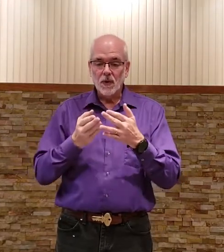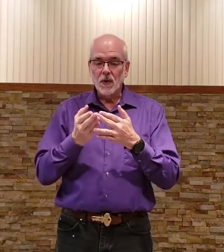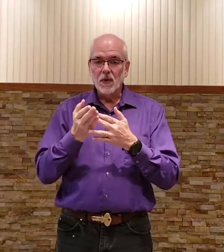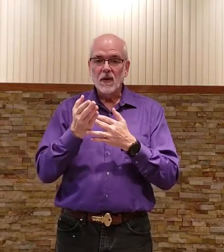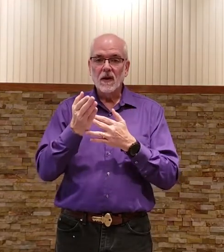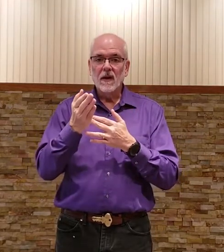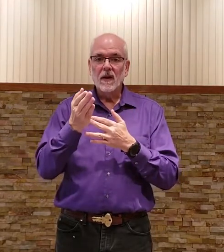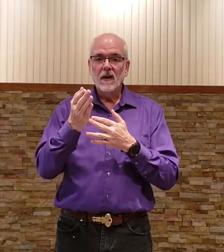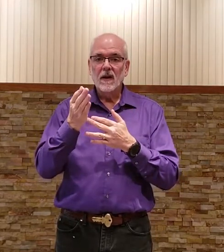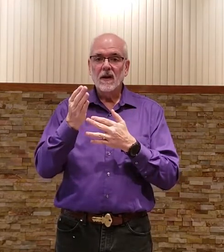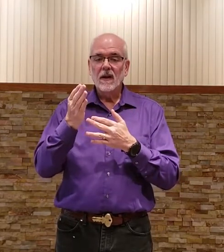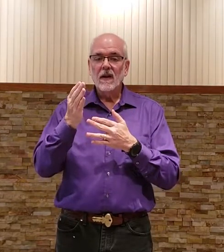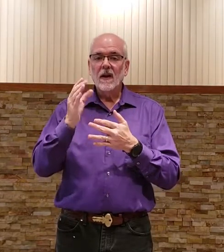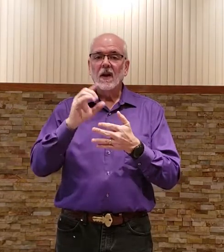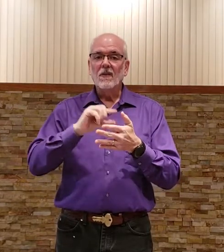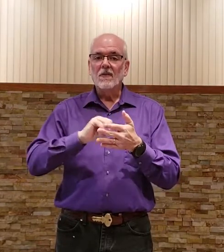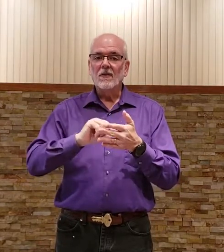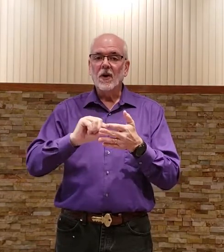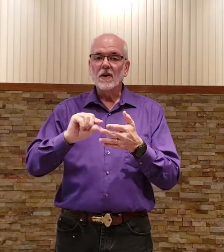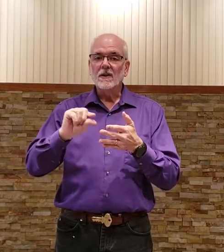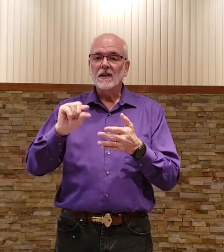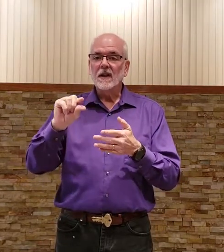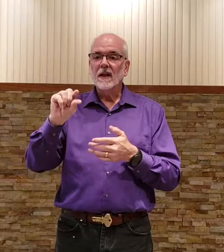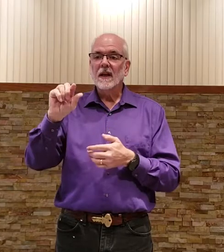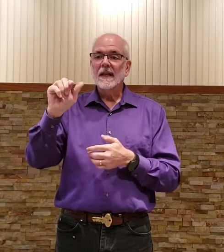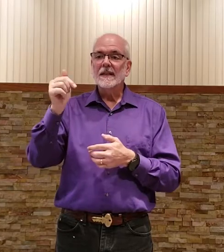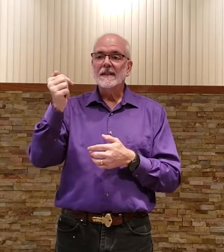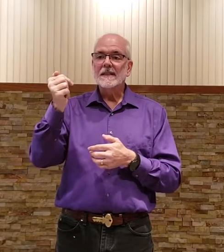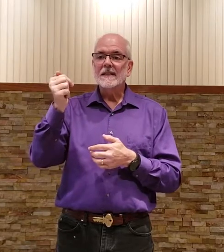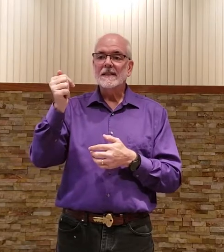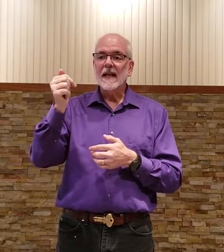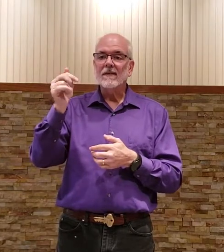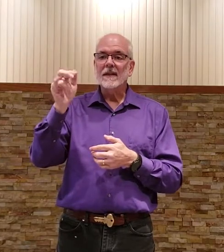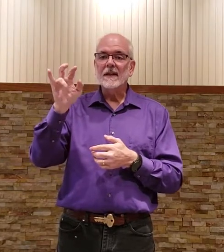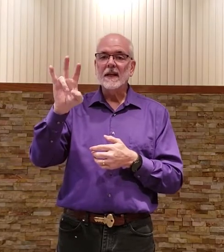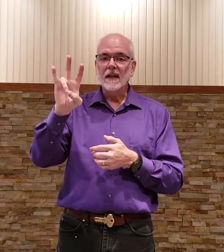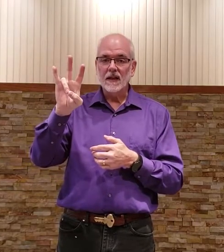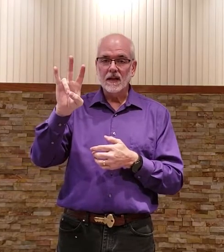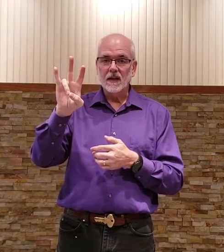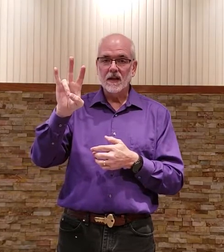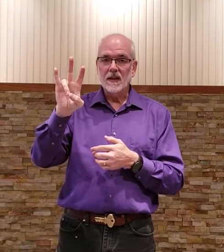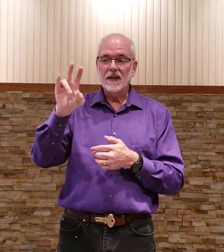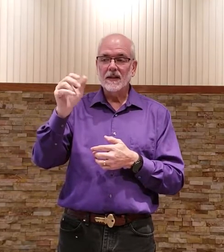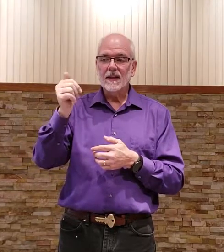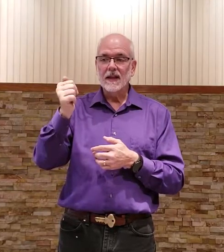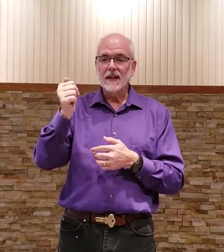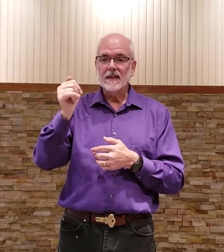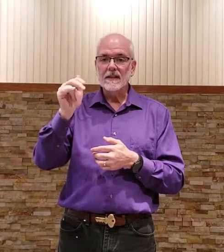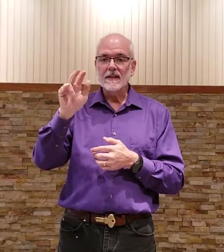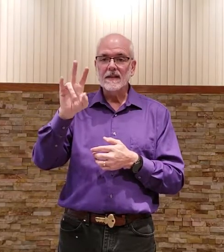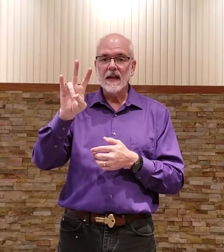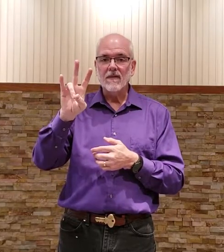through verse 17 10 7